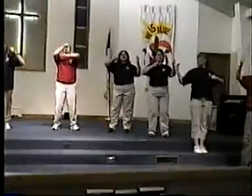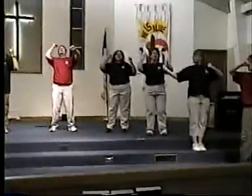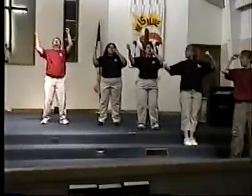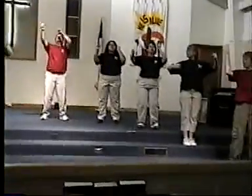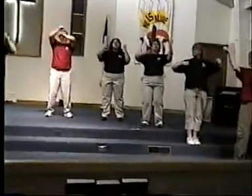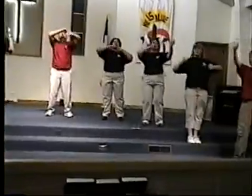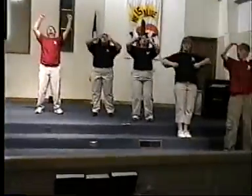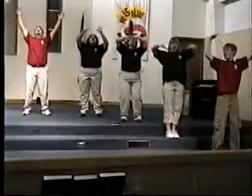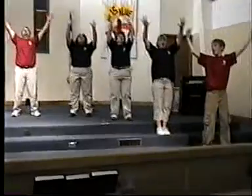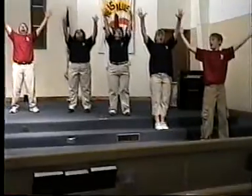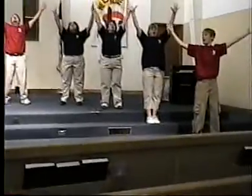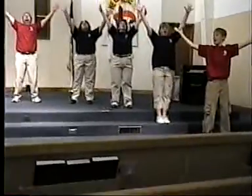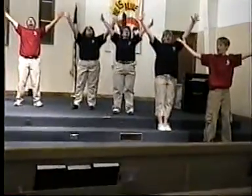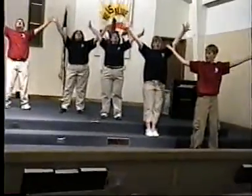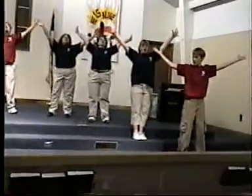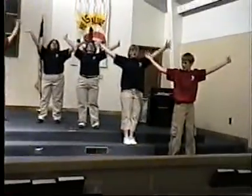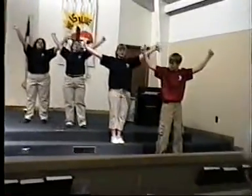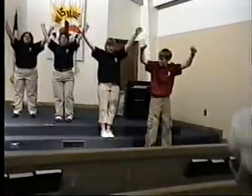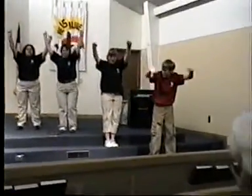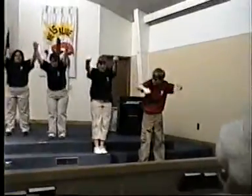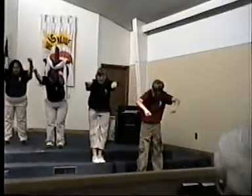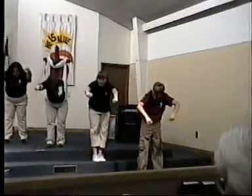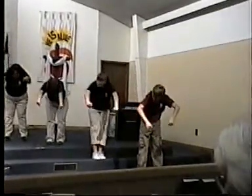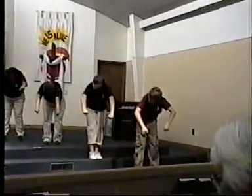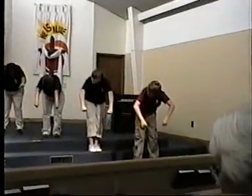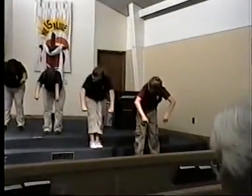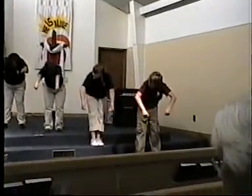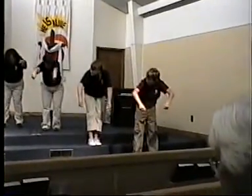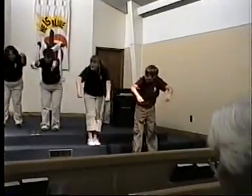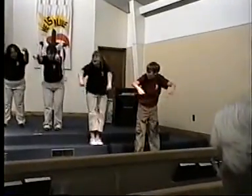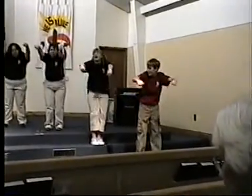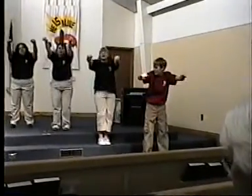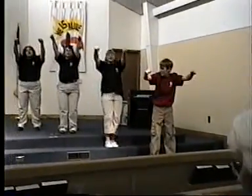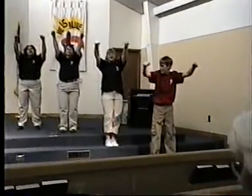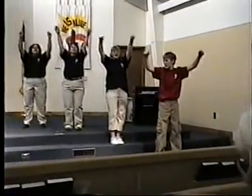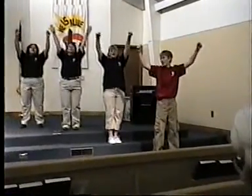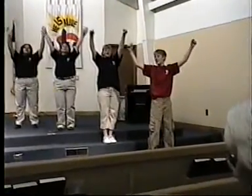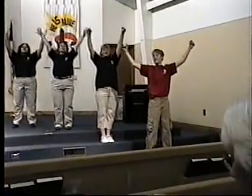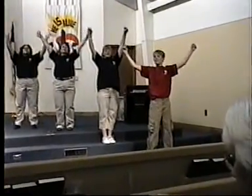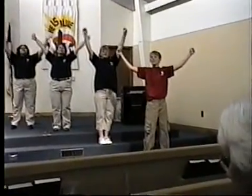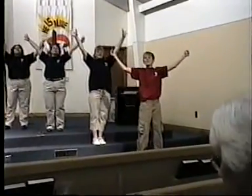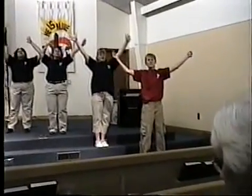Hallelujah, grace falls down me Hallelujah,